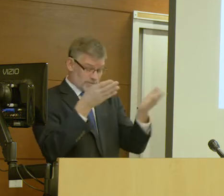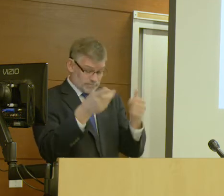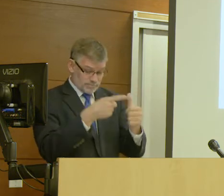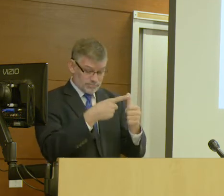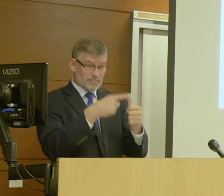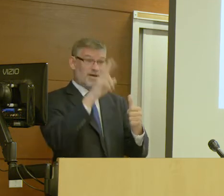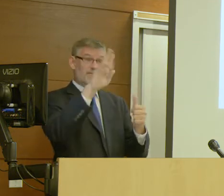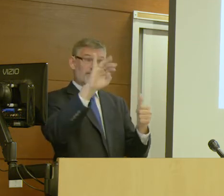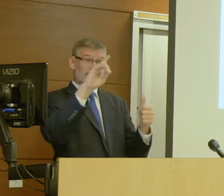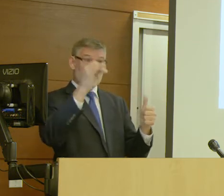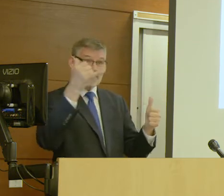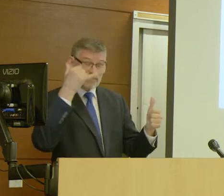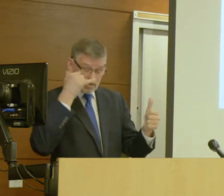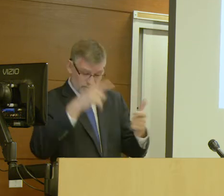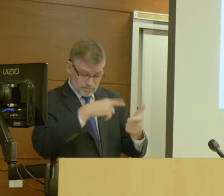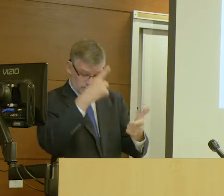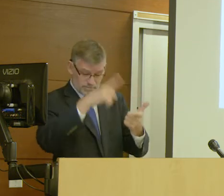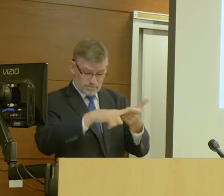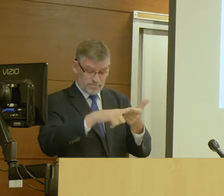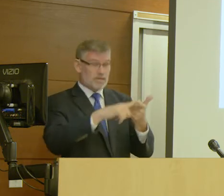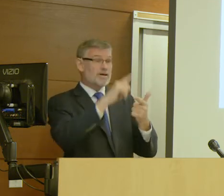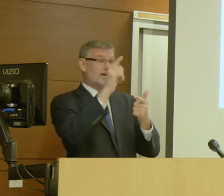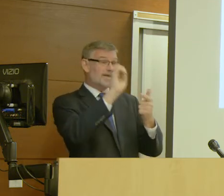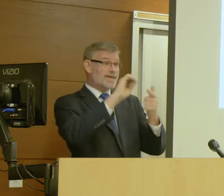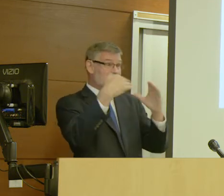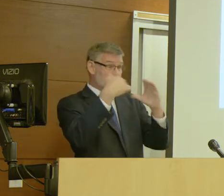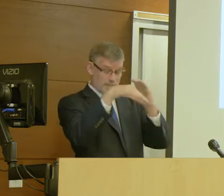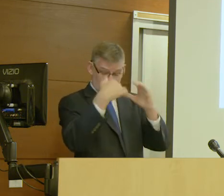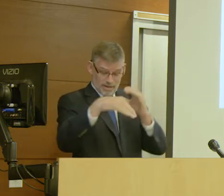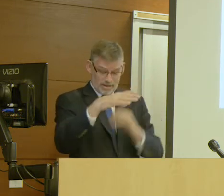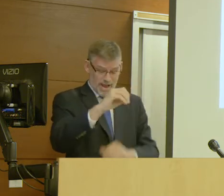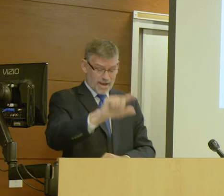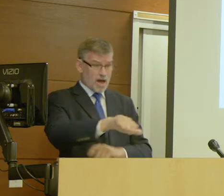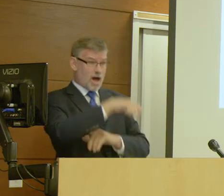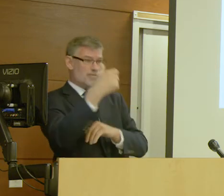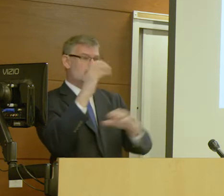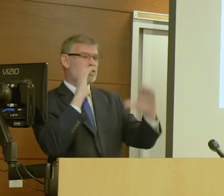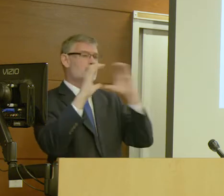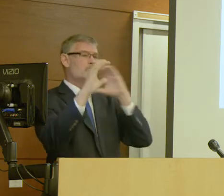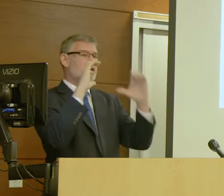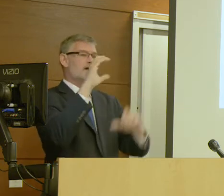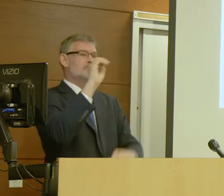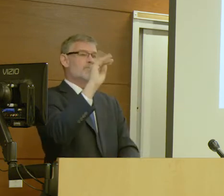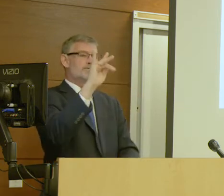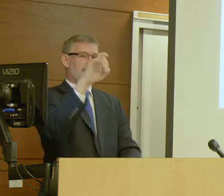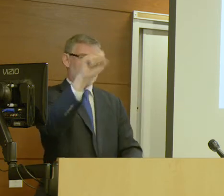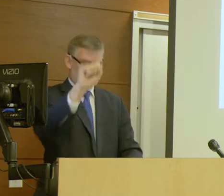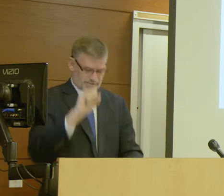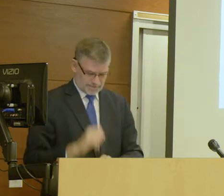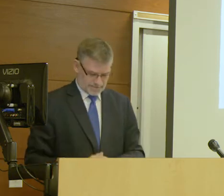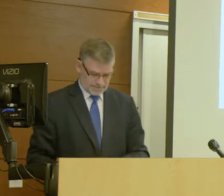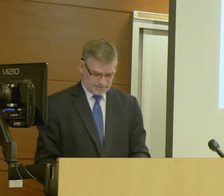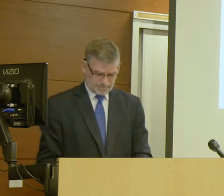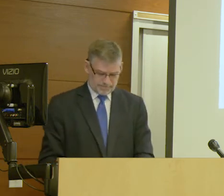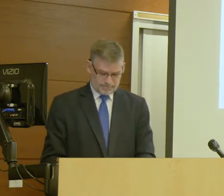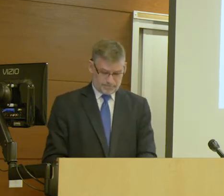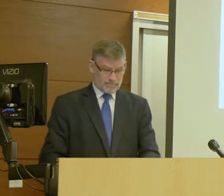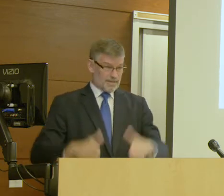they use these short message service or SMS, emails, videoconferencing, and other